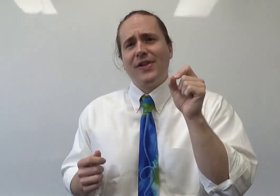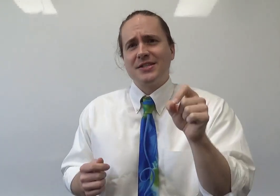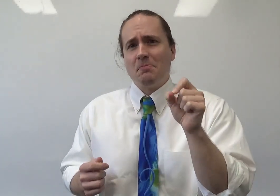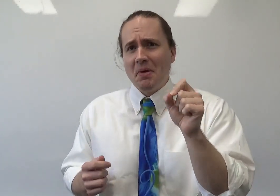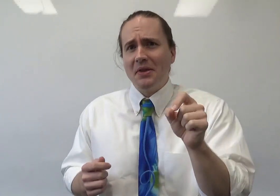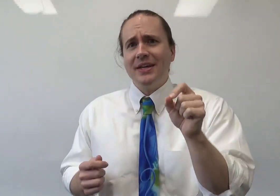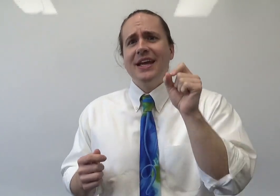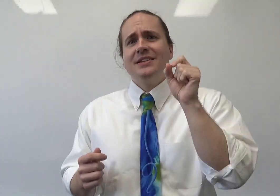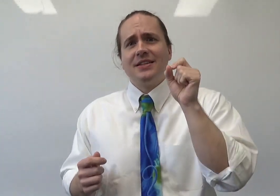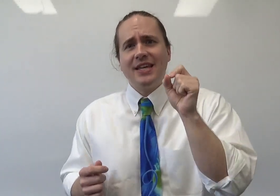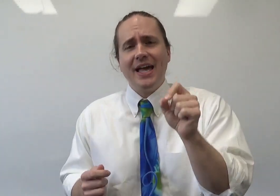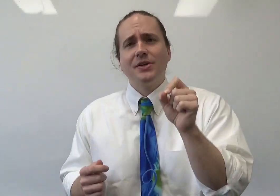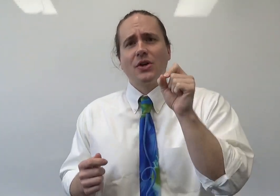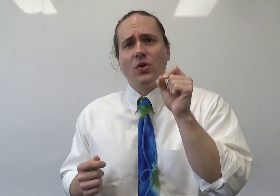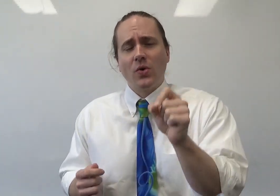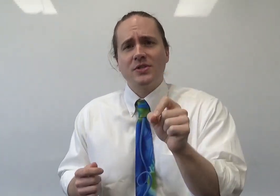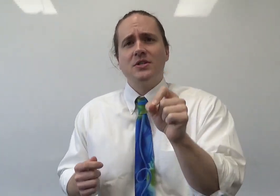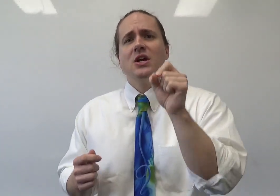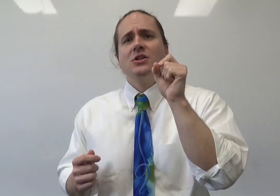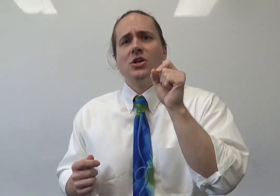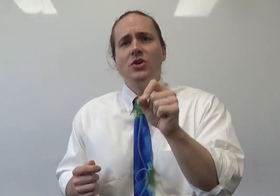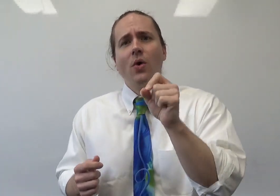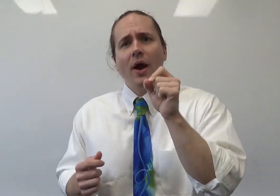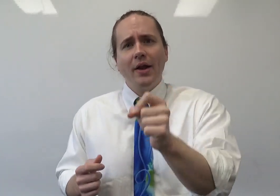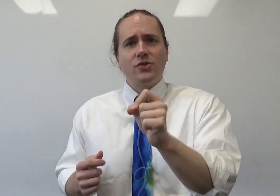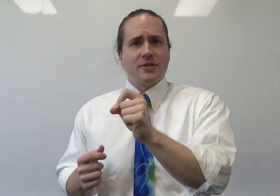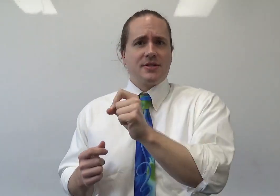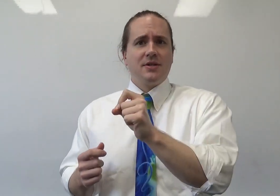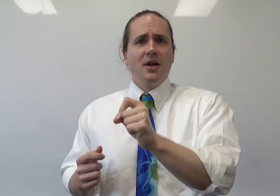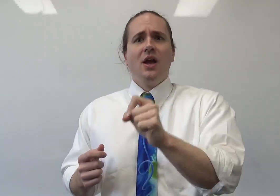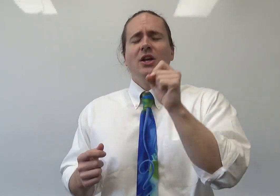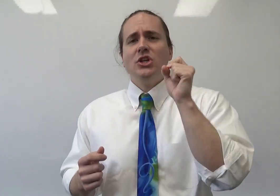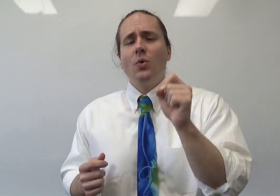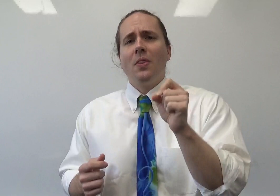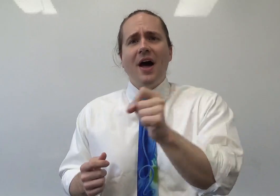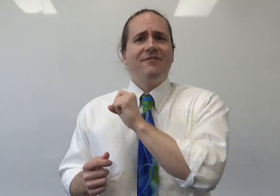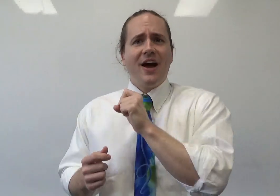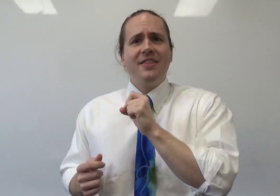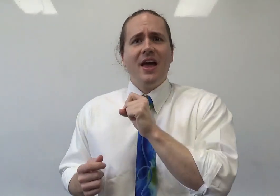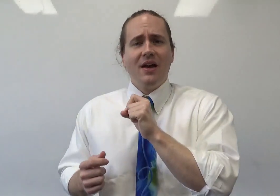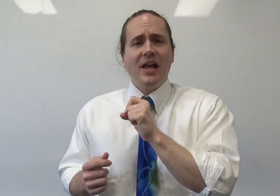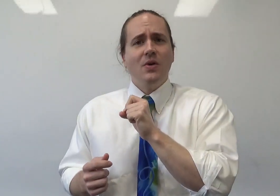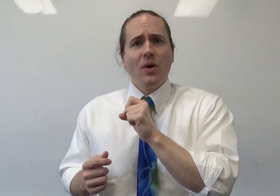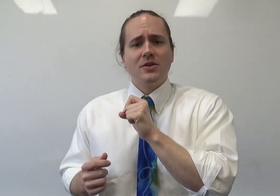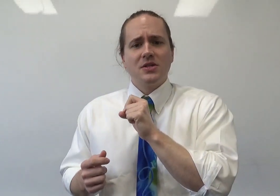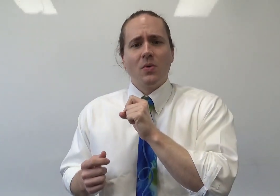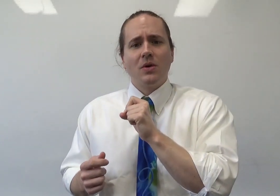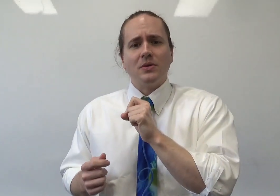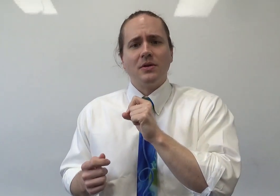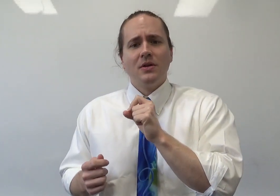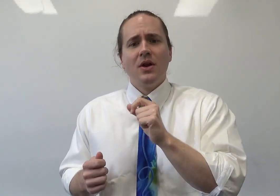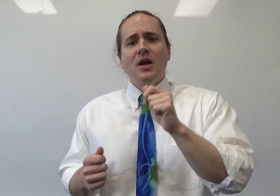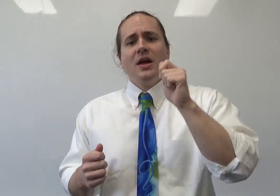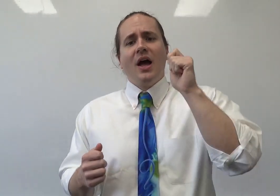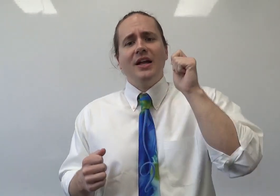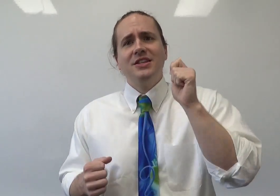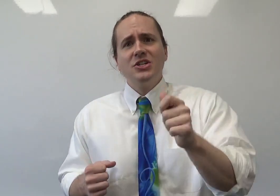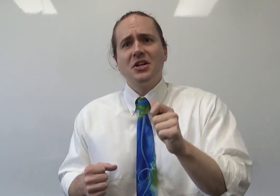flexibility to tailor the courses to your interests. You will not find that anywhere else in the world. Additionally,